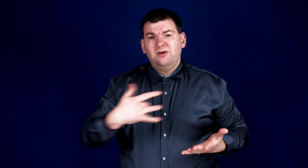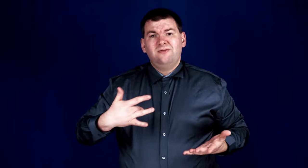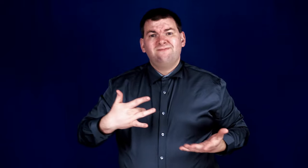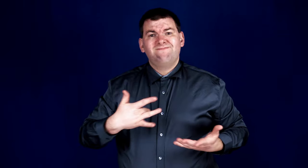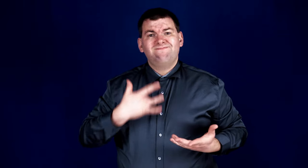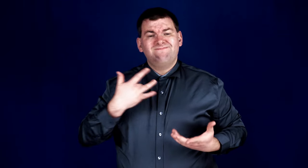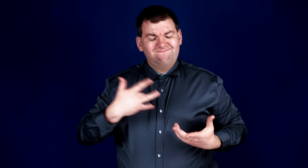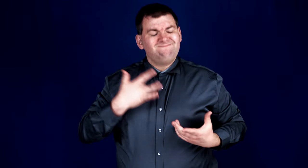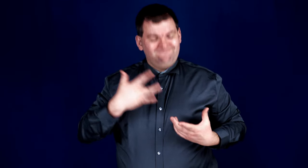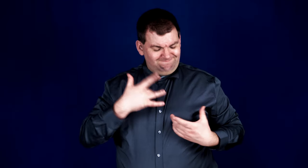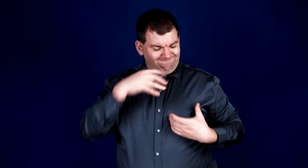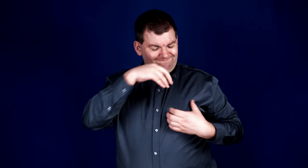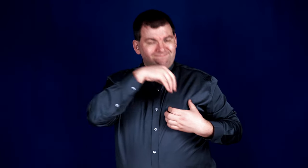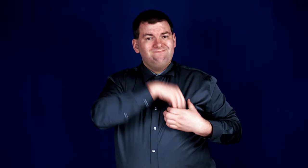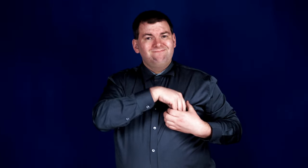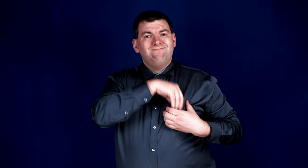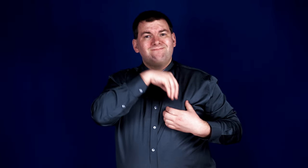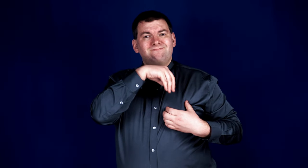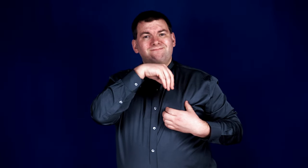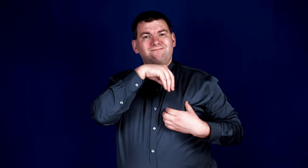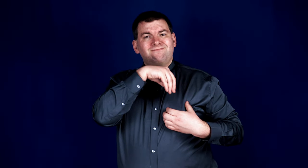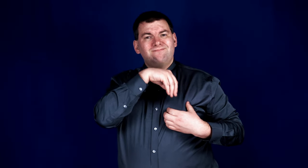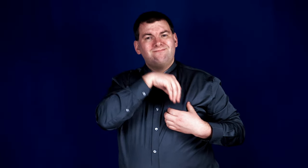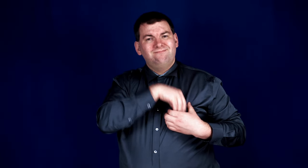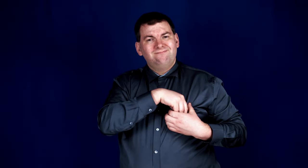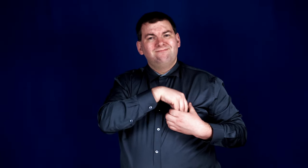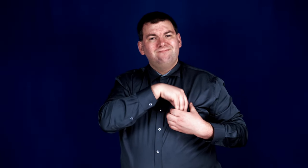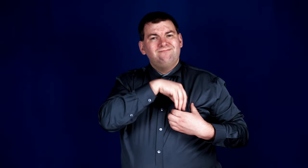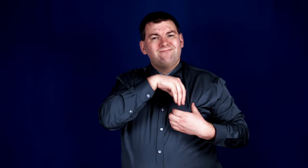we feel inside.